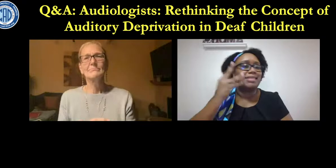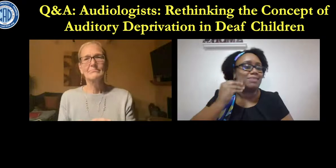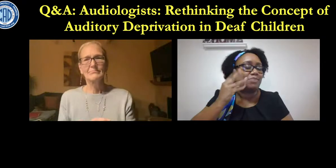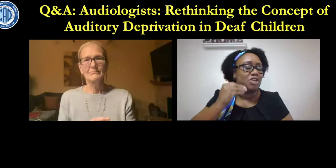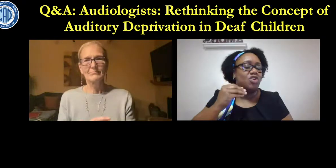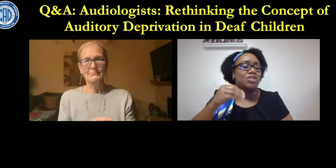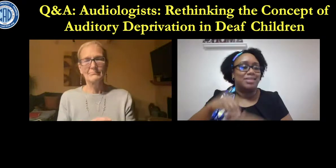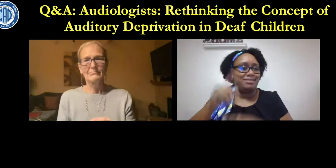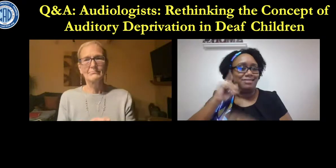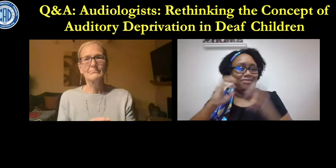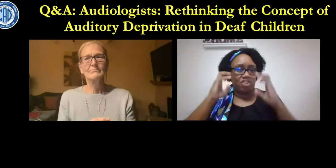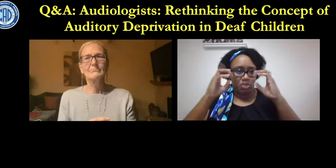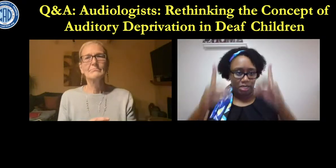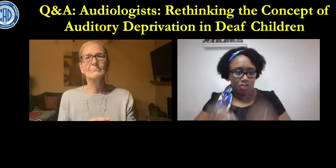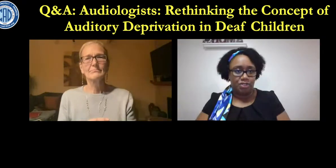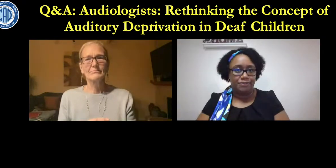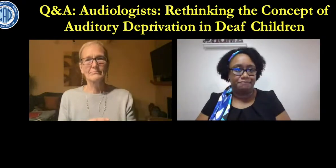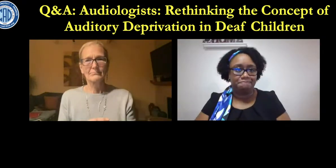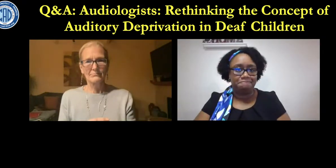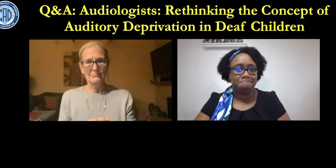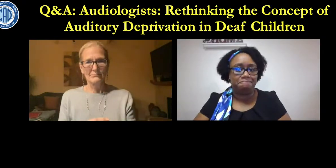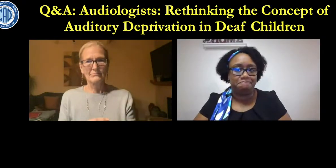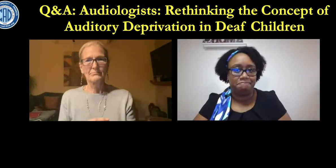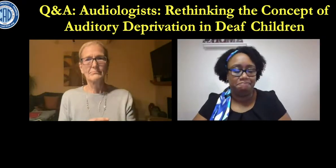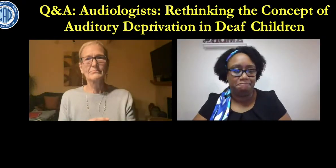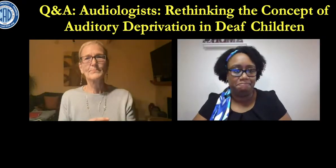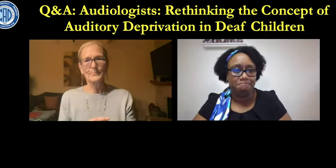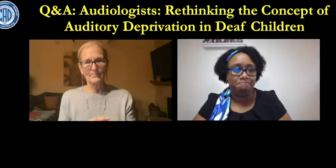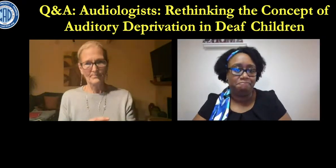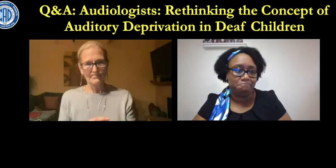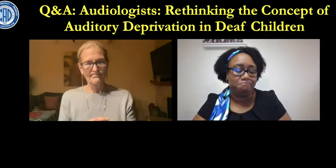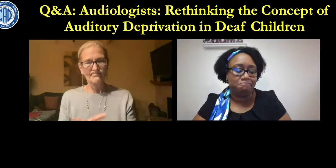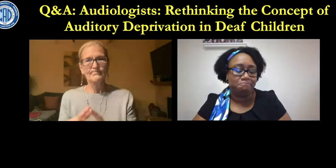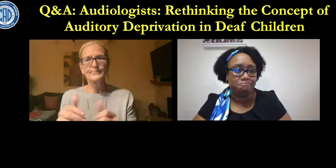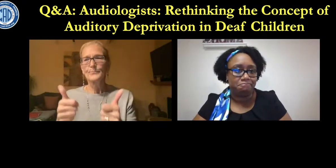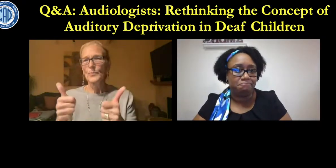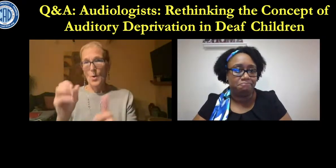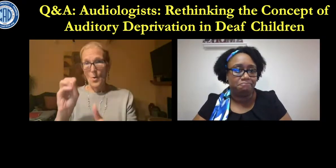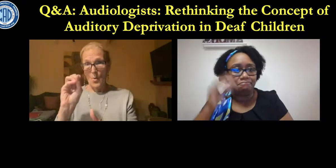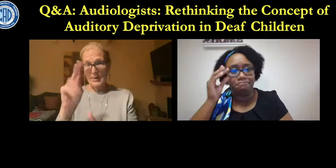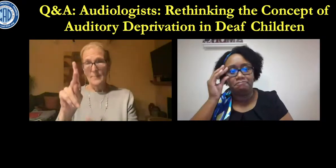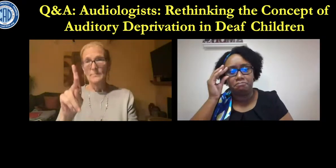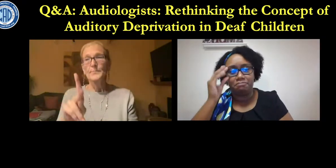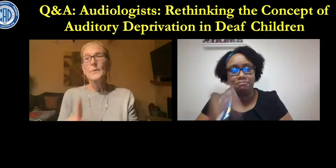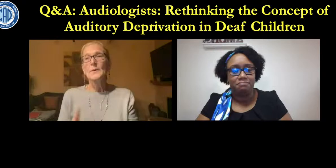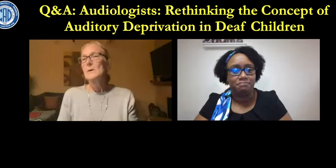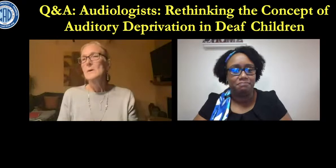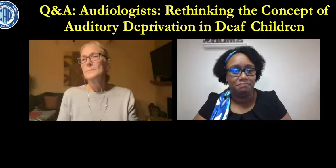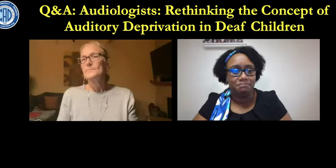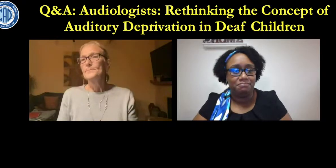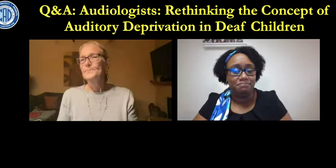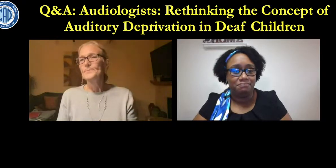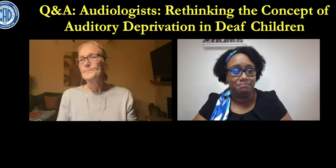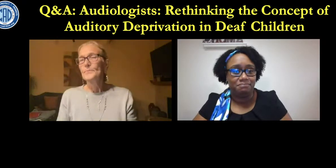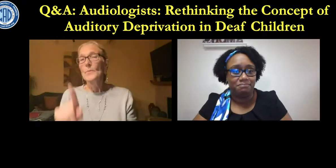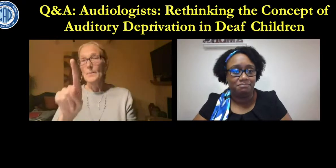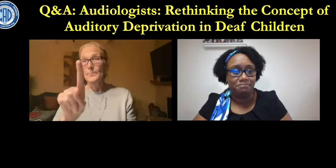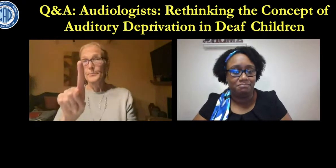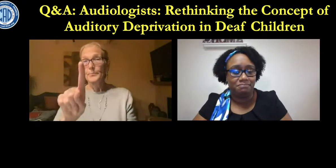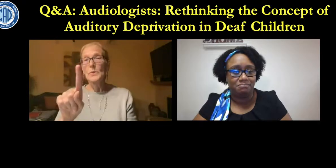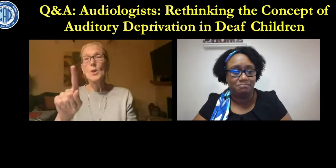a person who has the competency the knowledge the skills and experience in deaf education